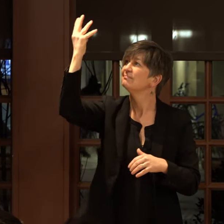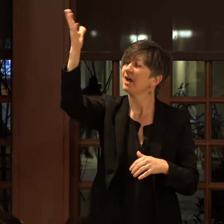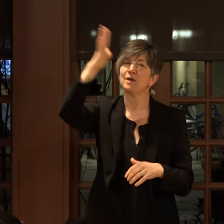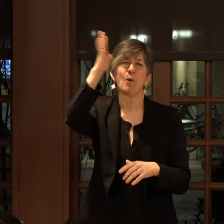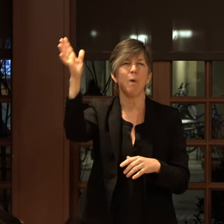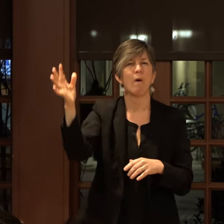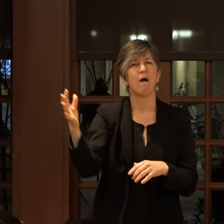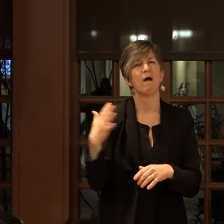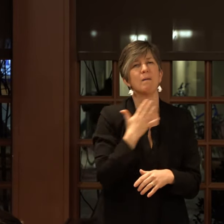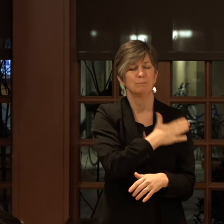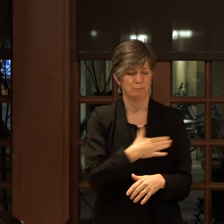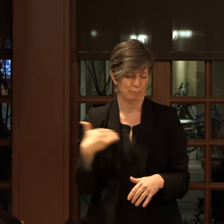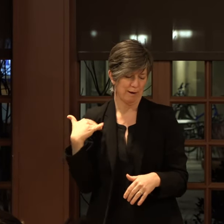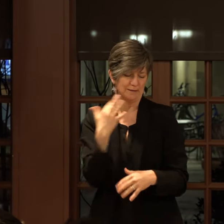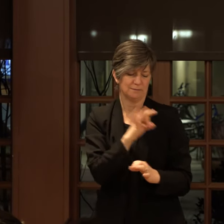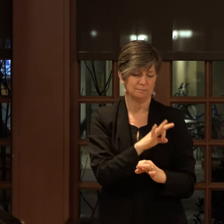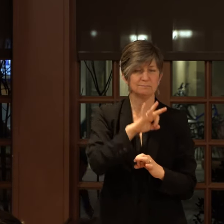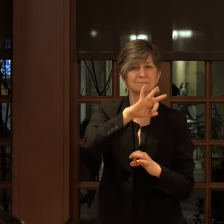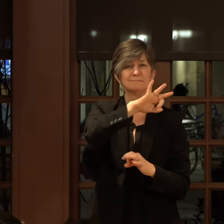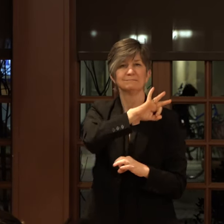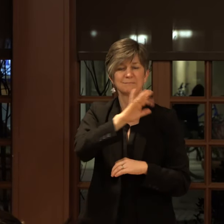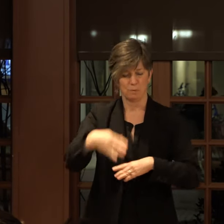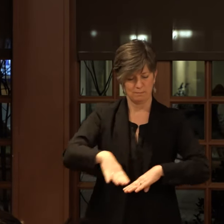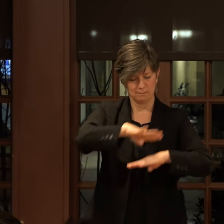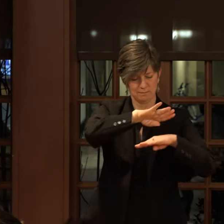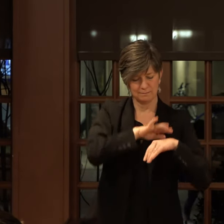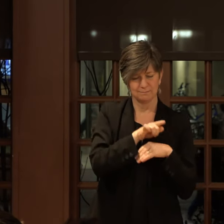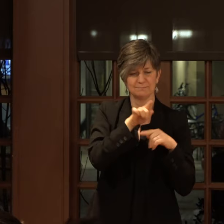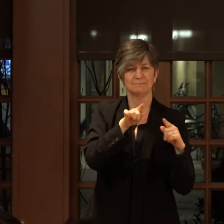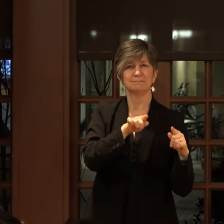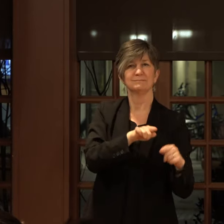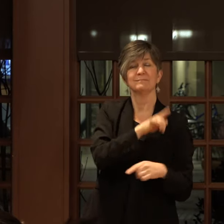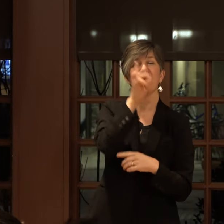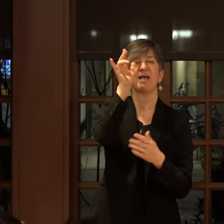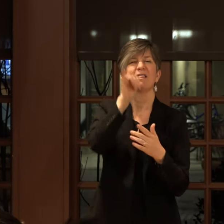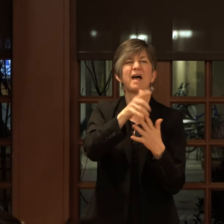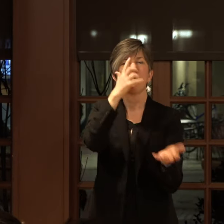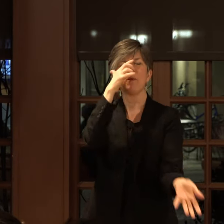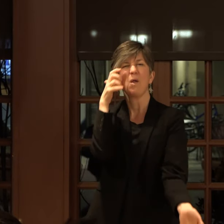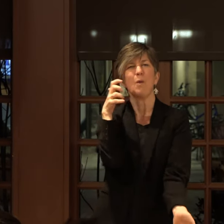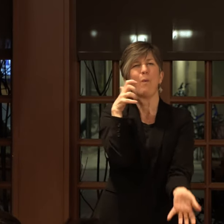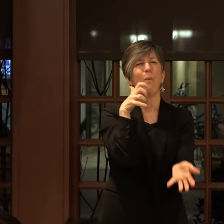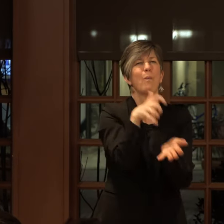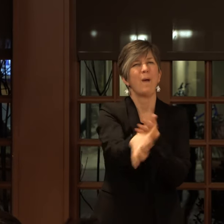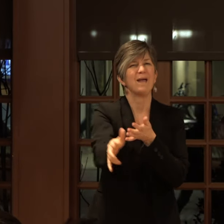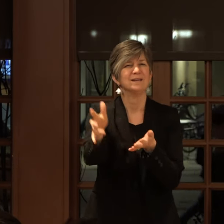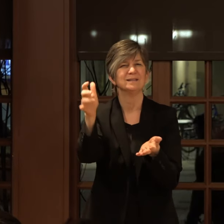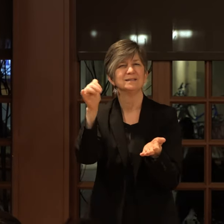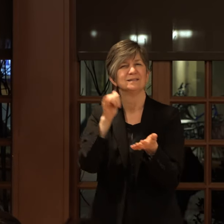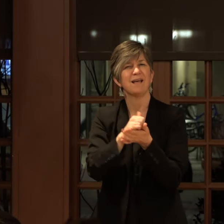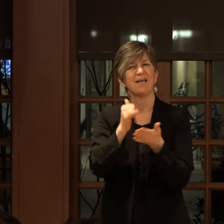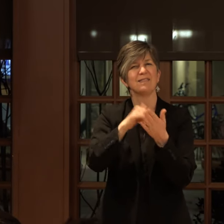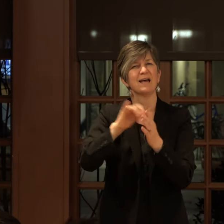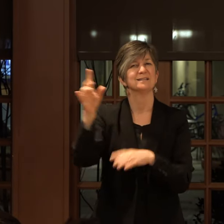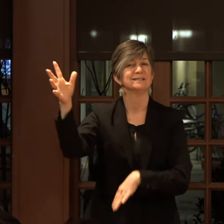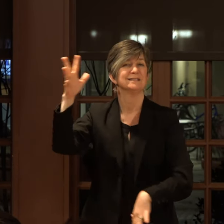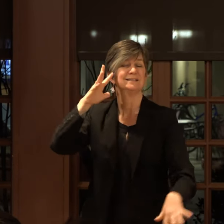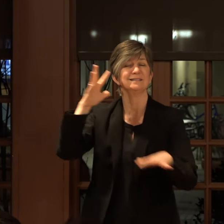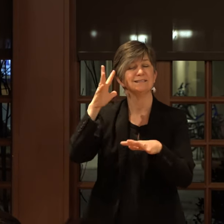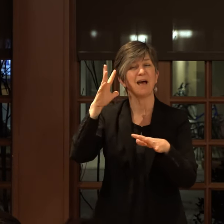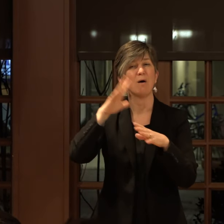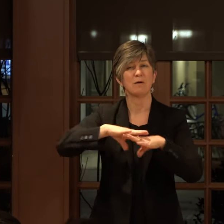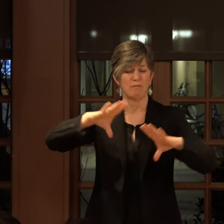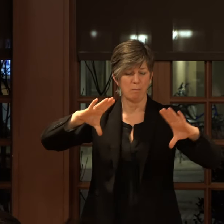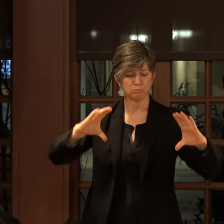cotton in cornflower or clay. What a waste the groan of the mattress must be. When you backstroke